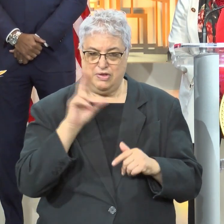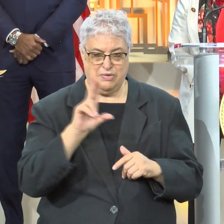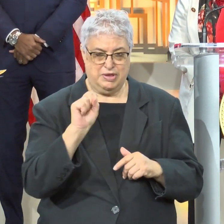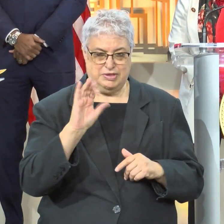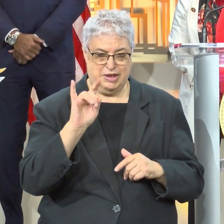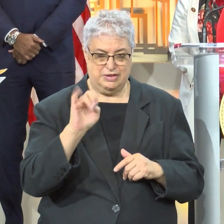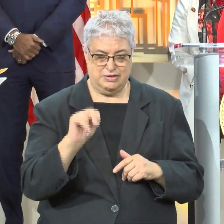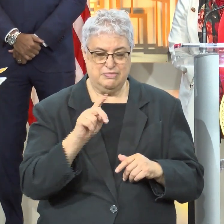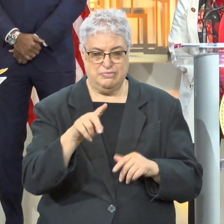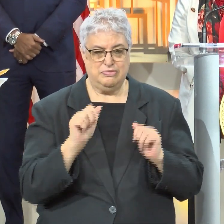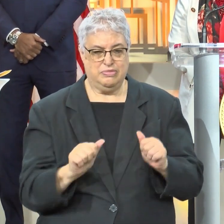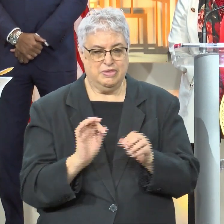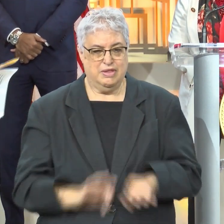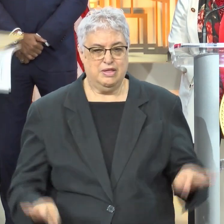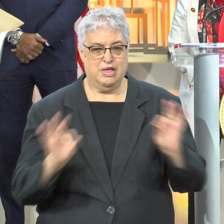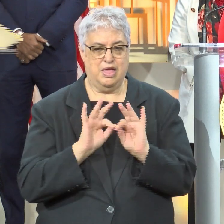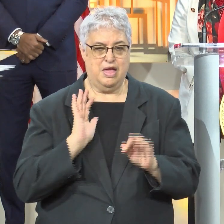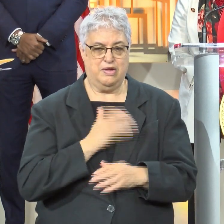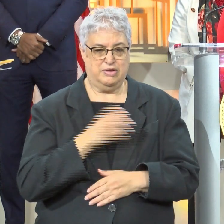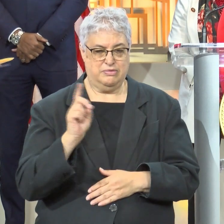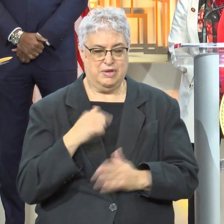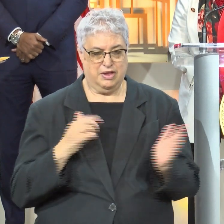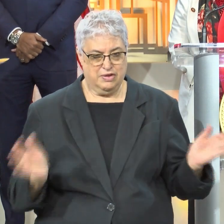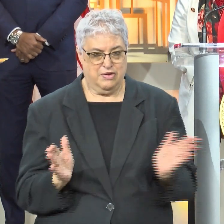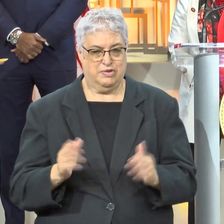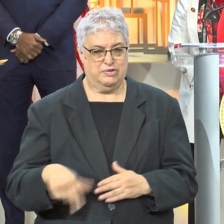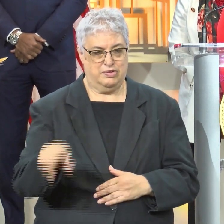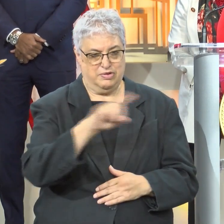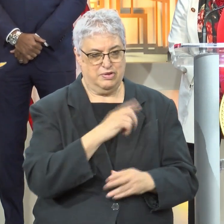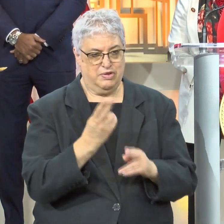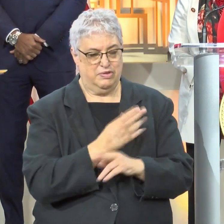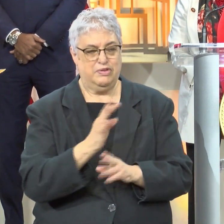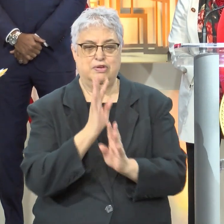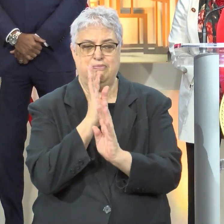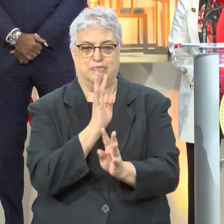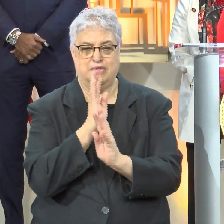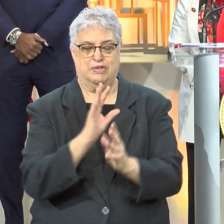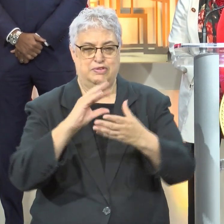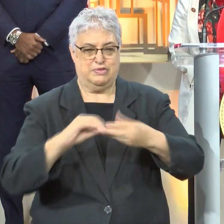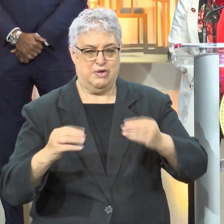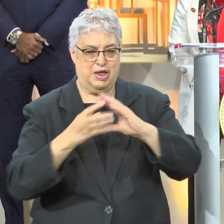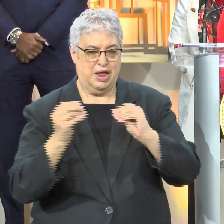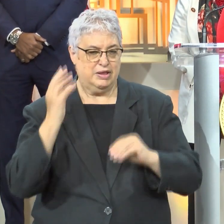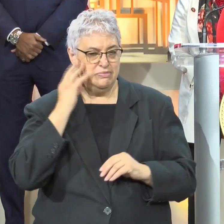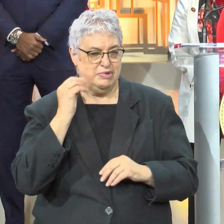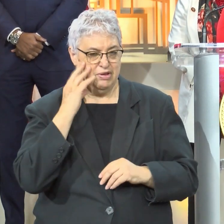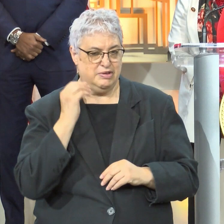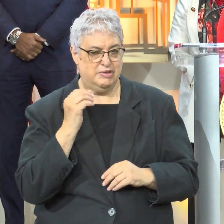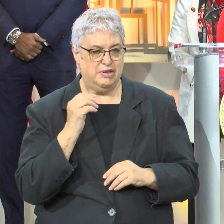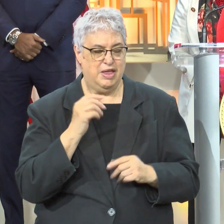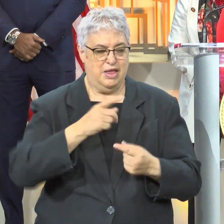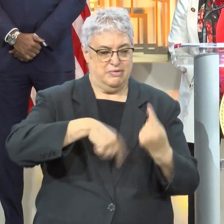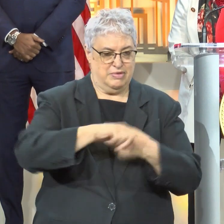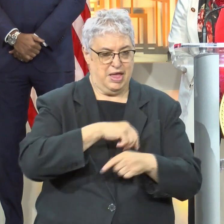citizen, you're still an essential part to our democracy. And I highly encourage you to use your powerful voice, story, and experience to get those out